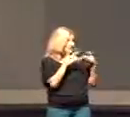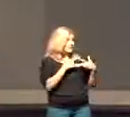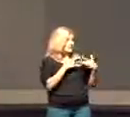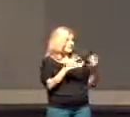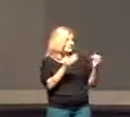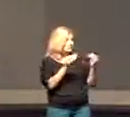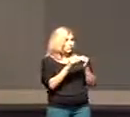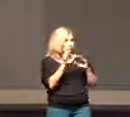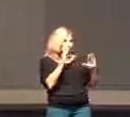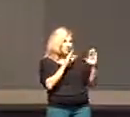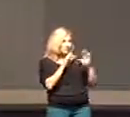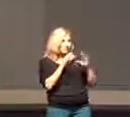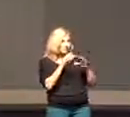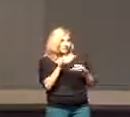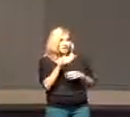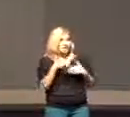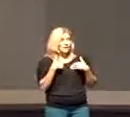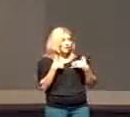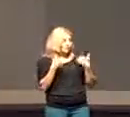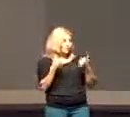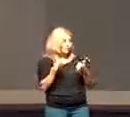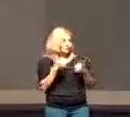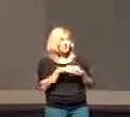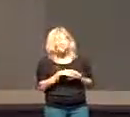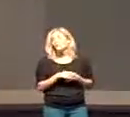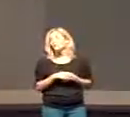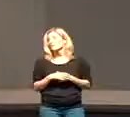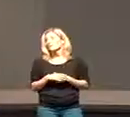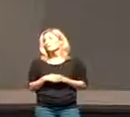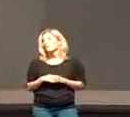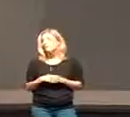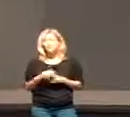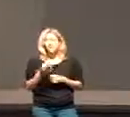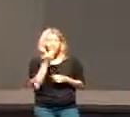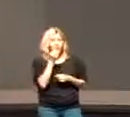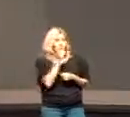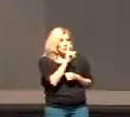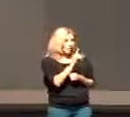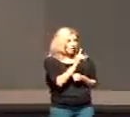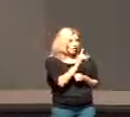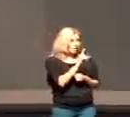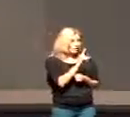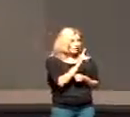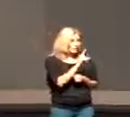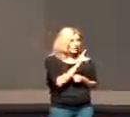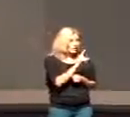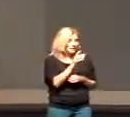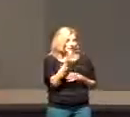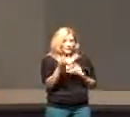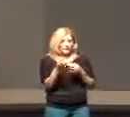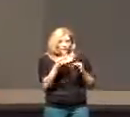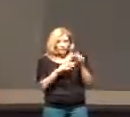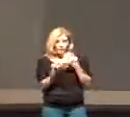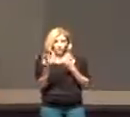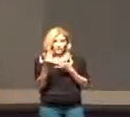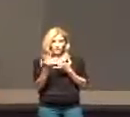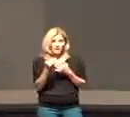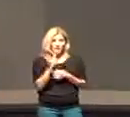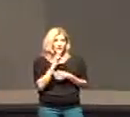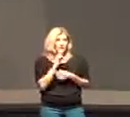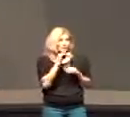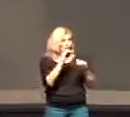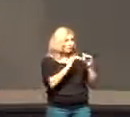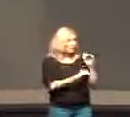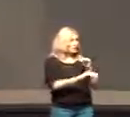more troubled in their adolescence the kids who wolfed down the one marshmallow instead of waiting for two actually